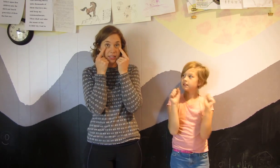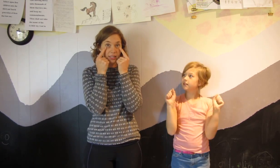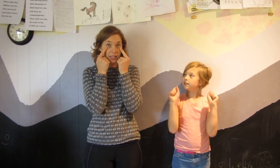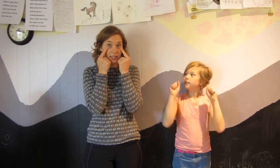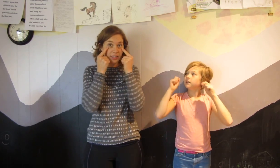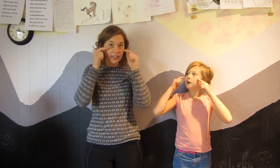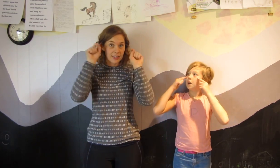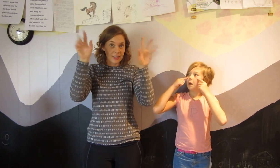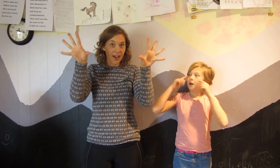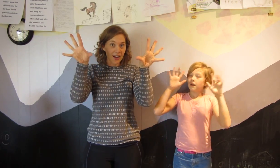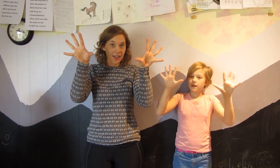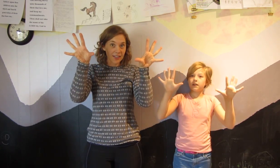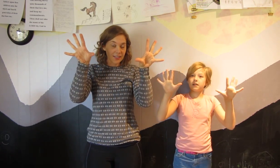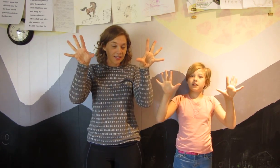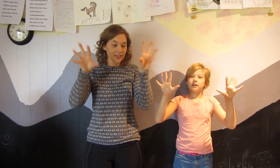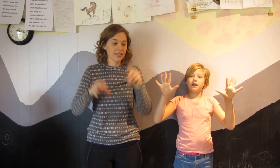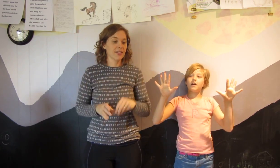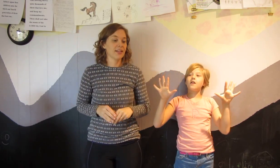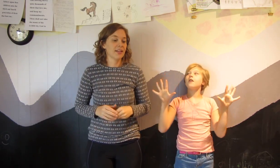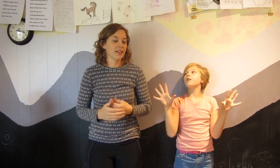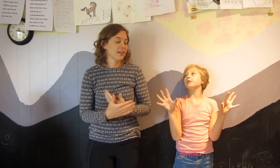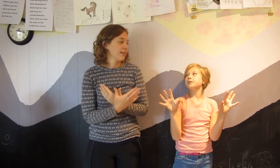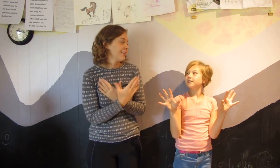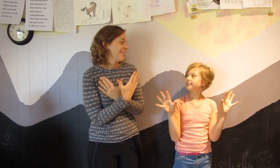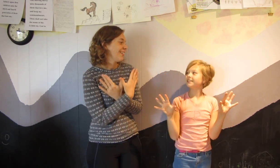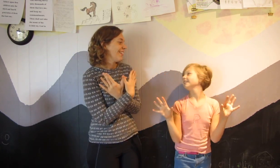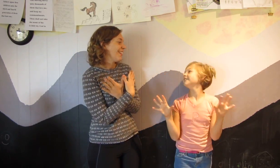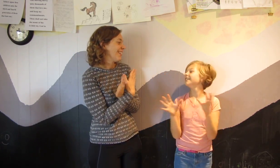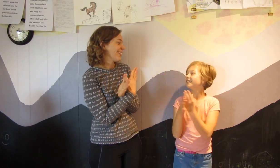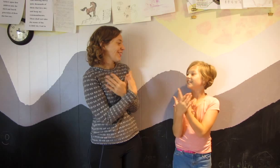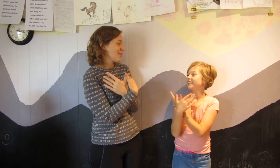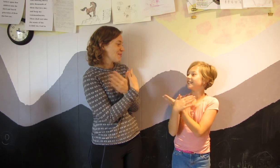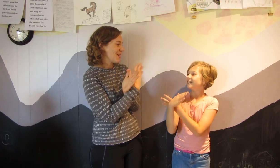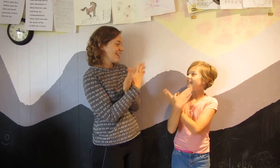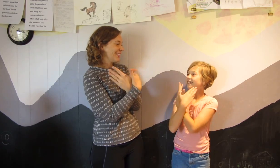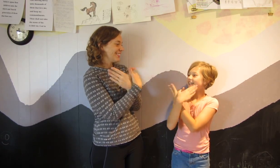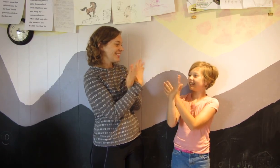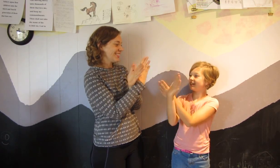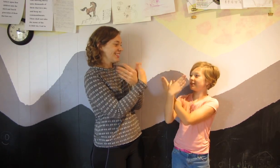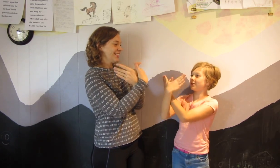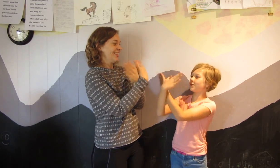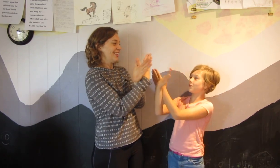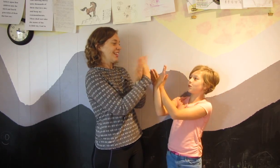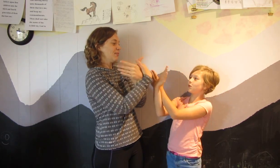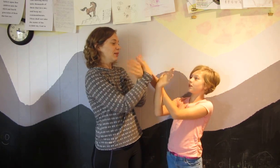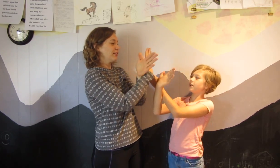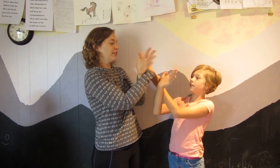stars arthropods like a butterfly